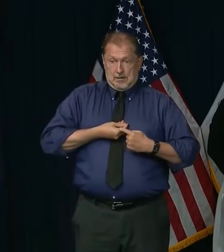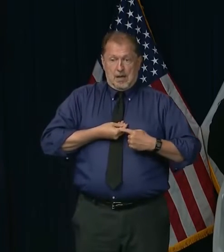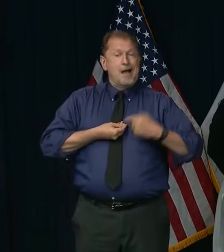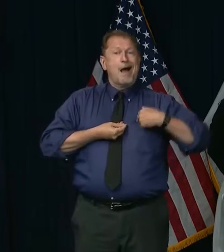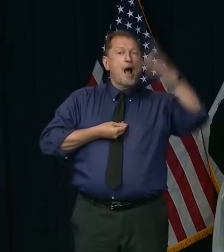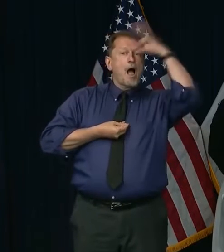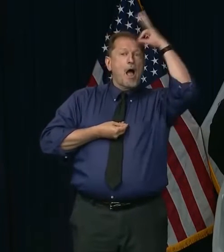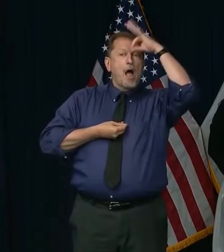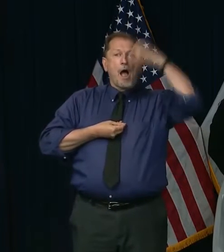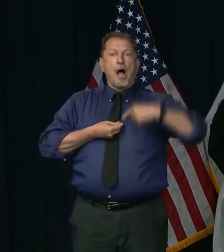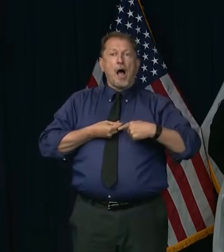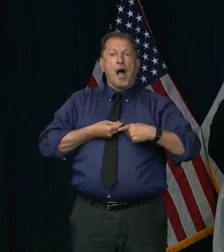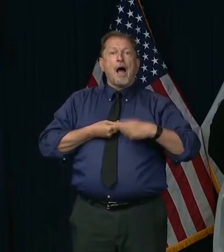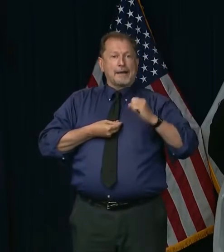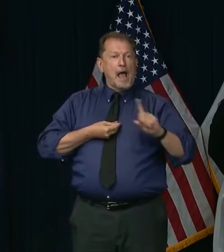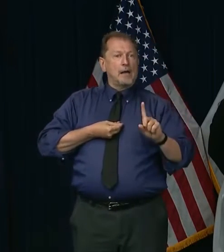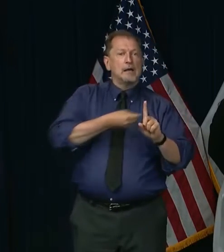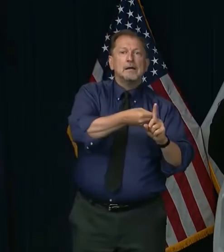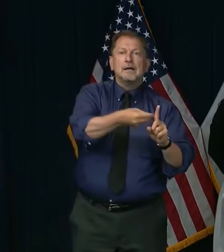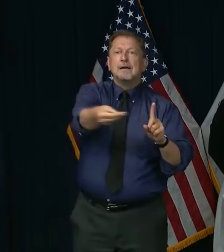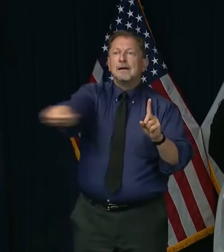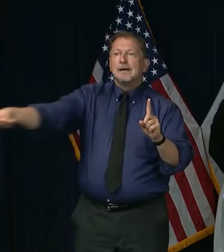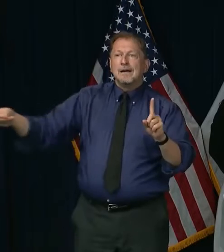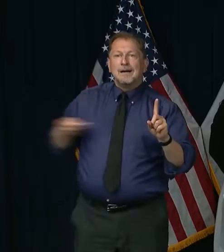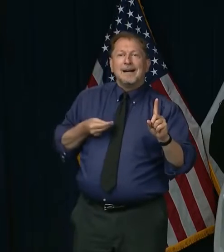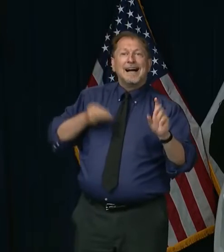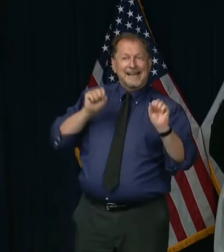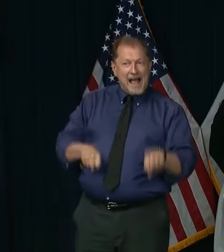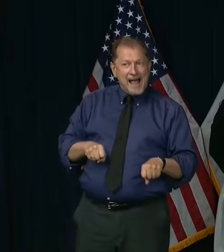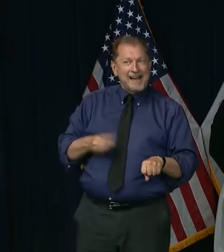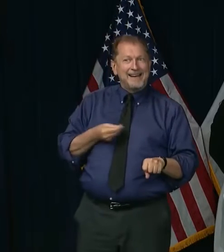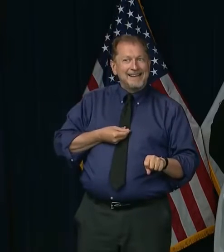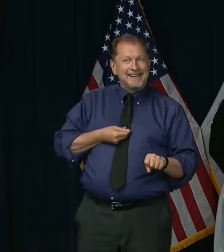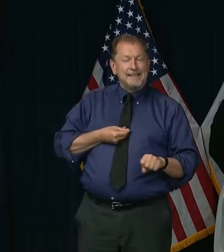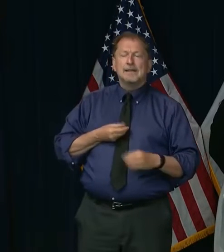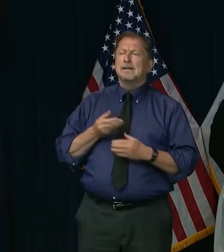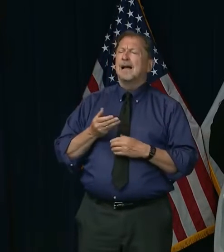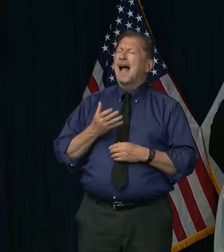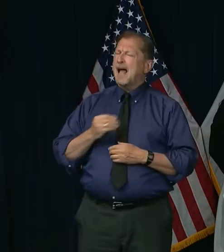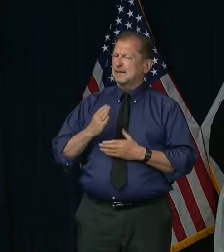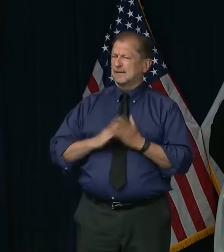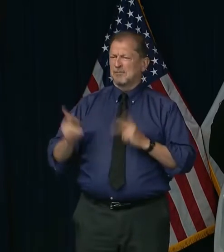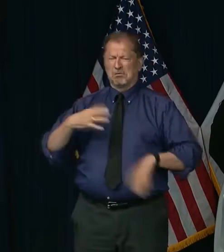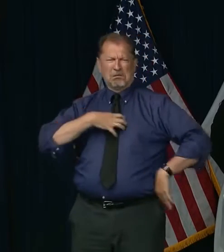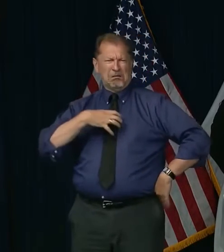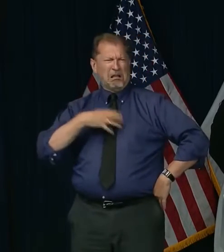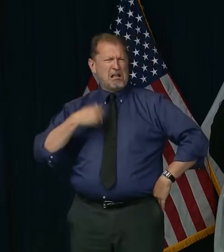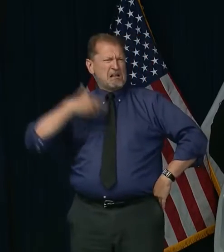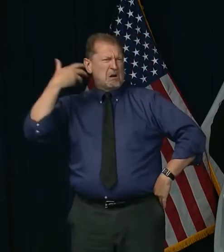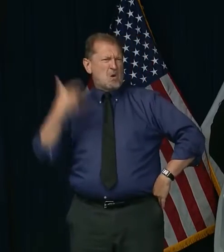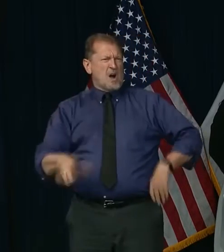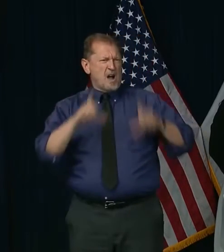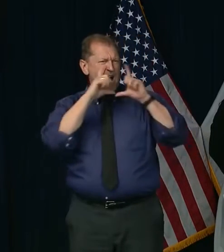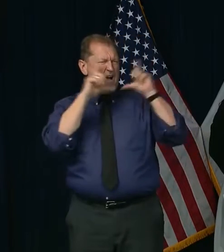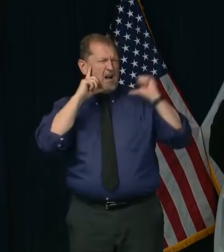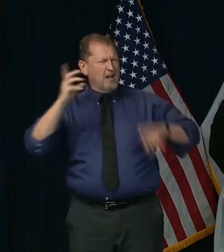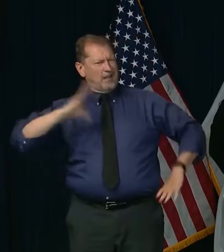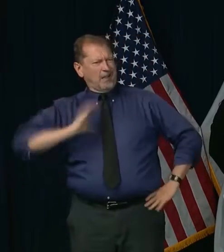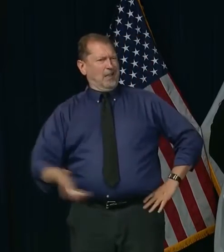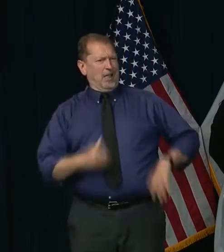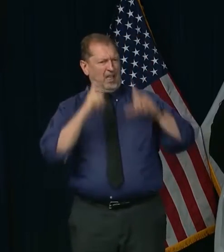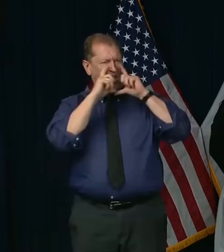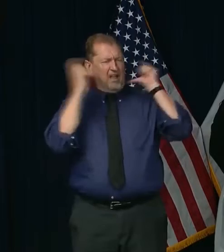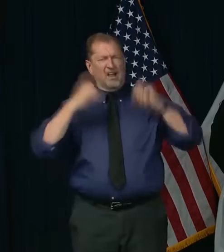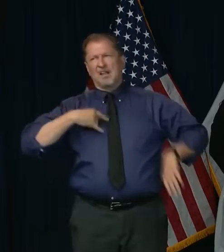I can't ignore those voicing opposition to face coverings. You are still part of this contract, too. I